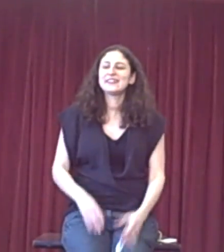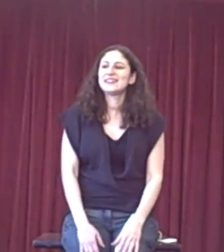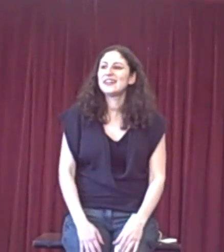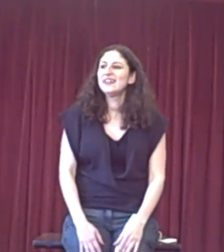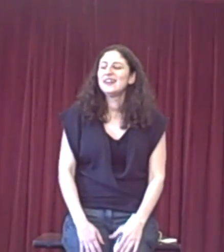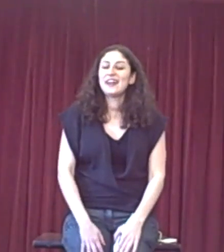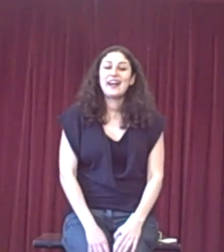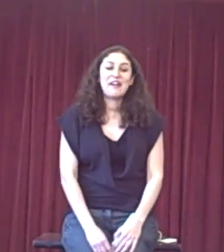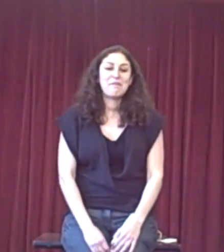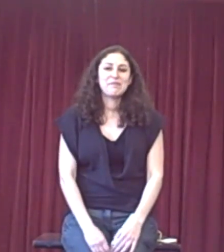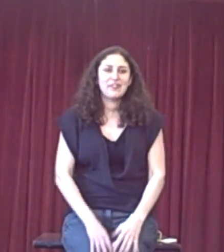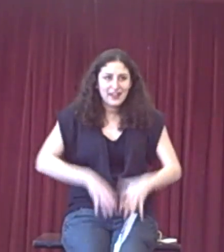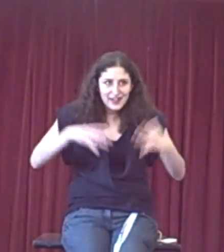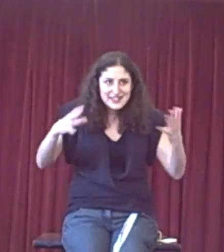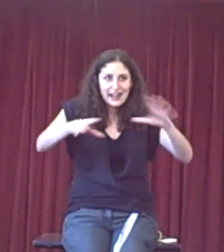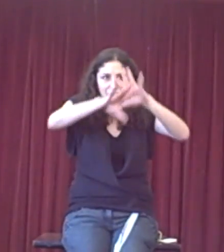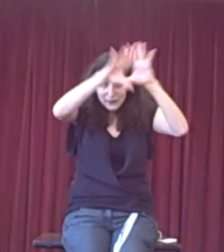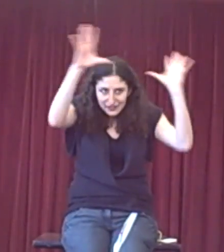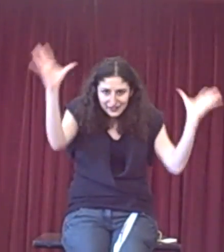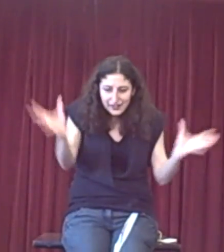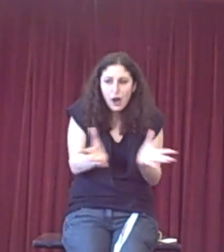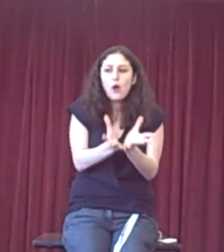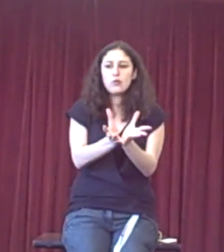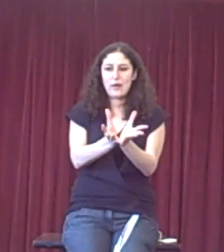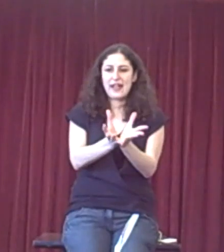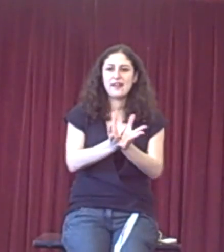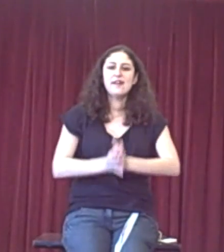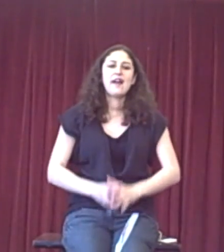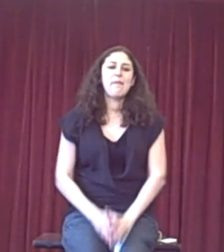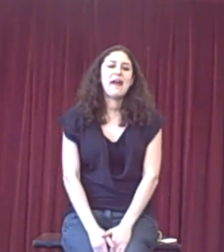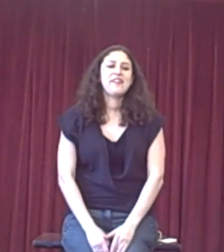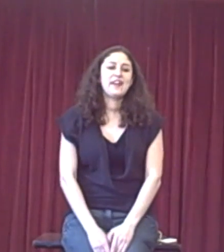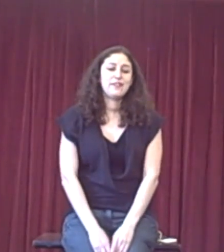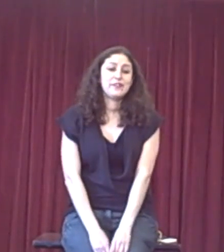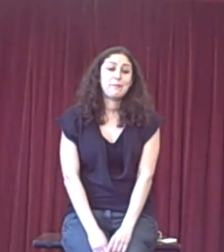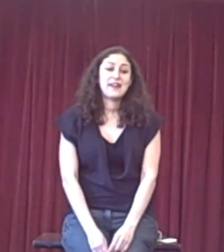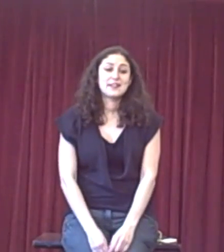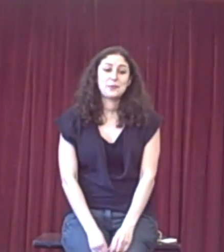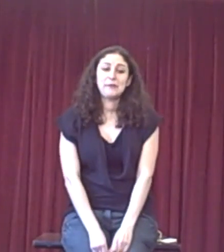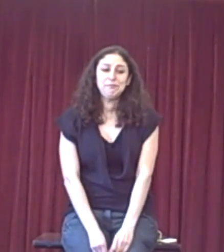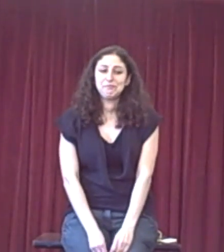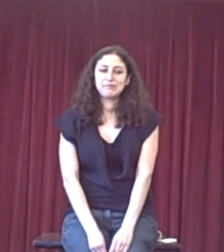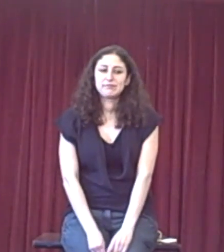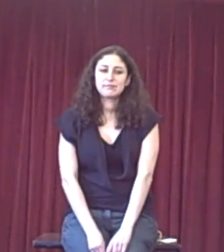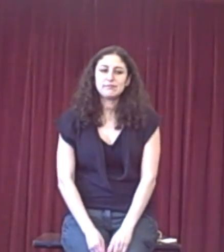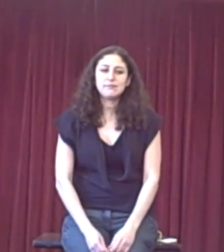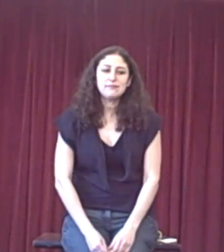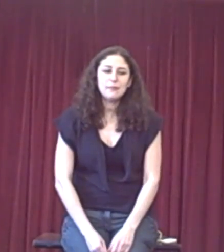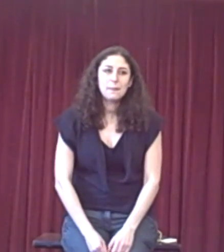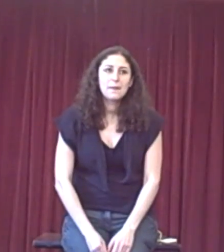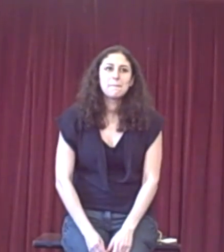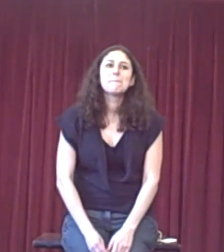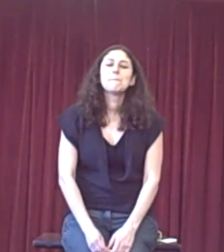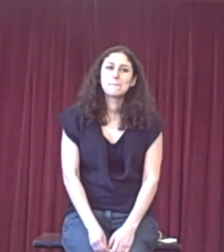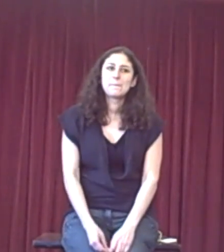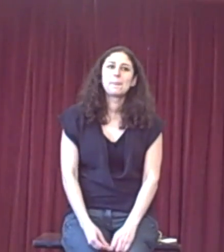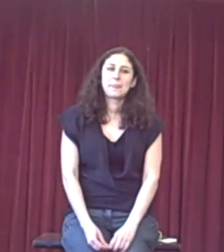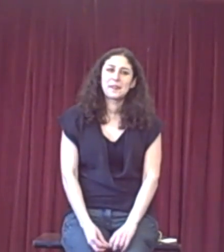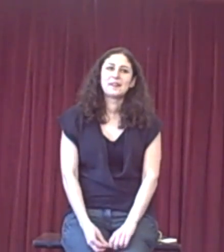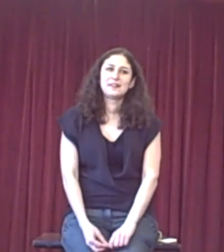to attack them in a whole way at the end of the debate as well. Like, what do you do if you're a